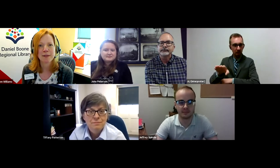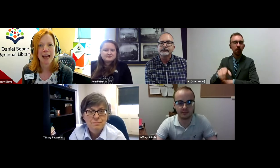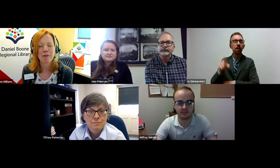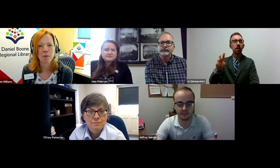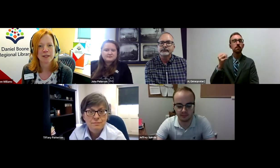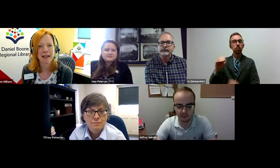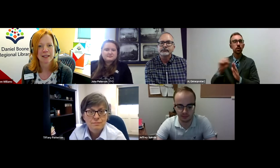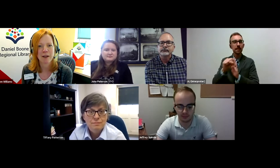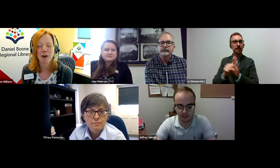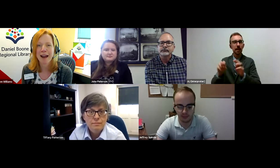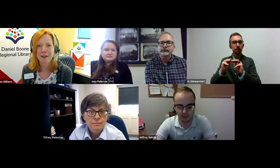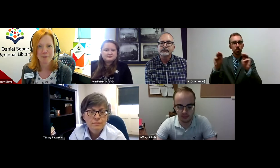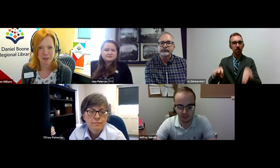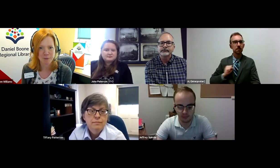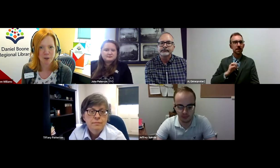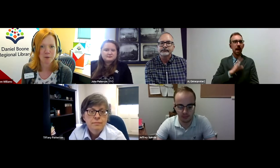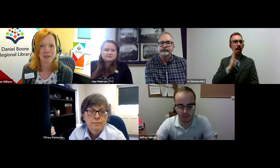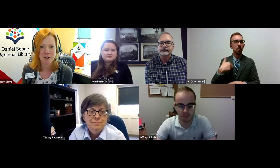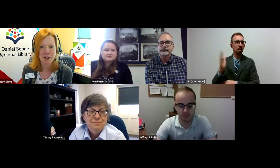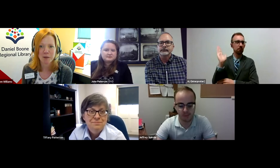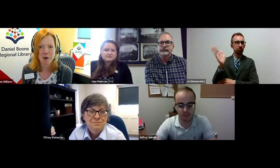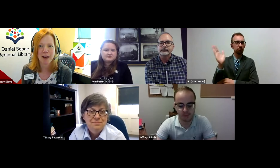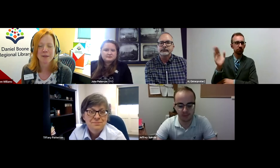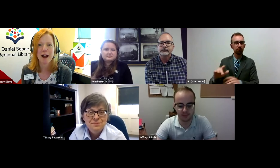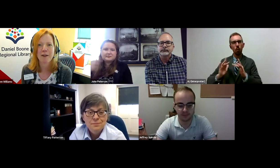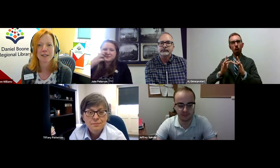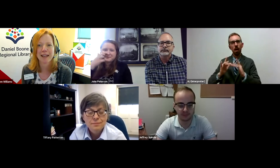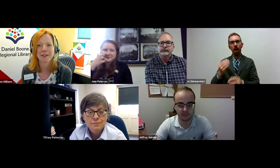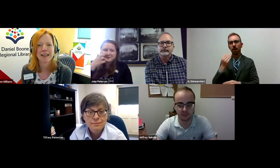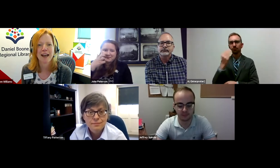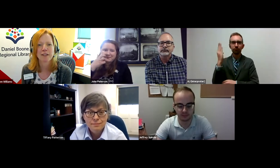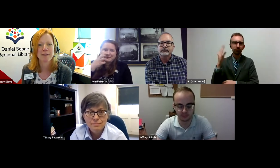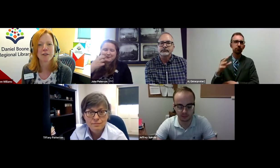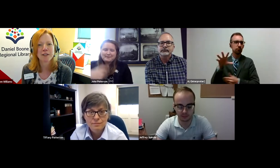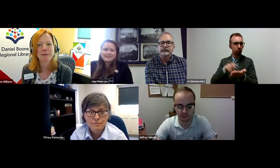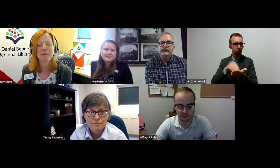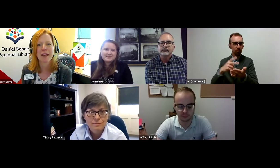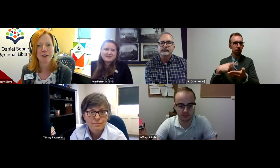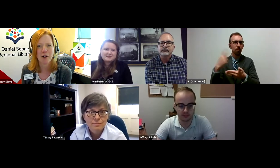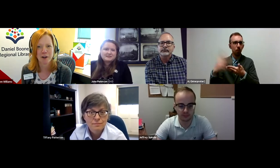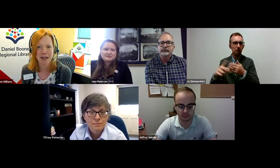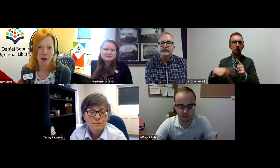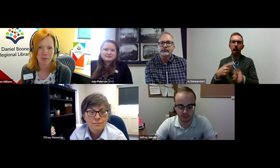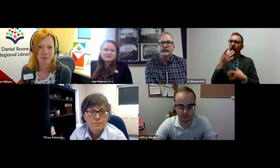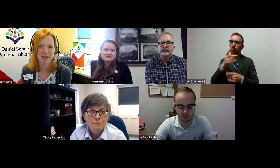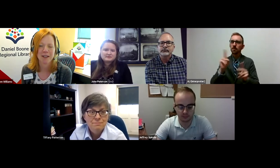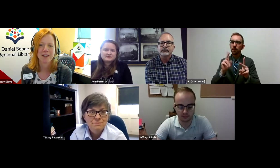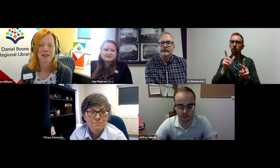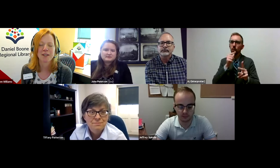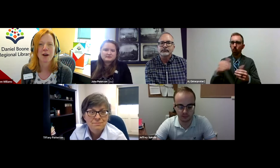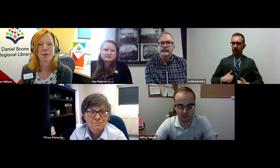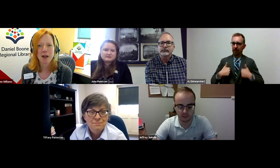Museum staff will present a variety of these virtual lunch and learn programs that offer tales of some of the interesting people that have called our state home.